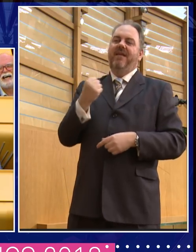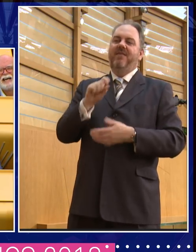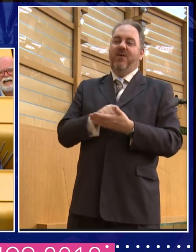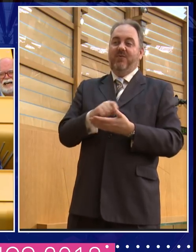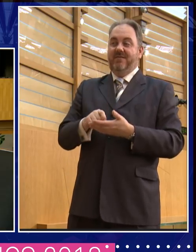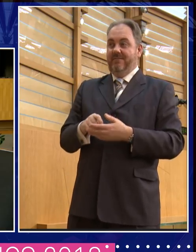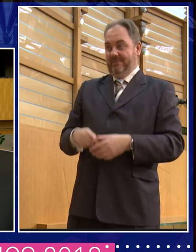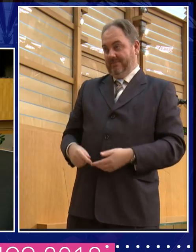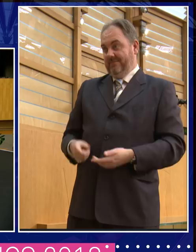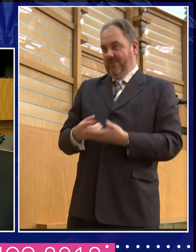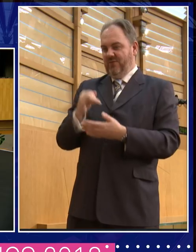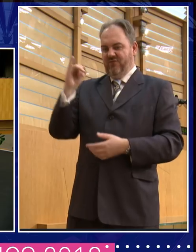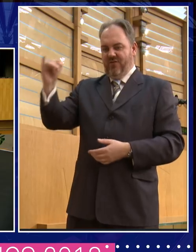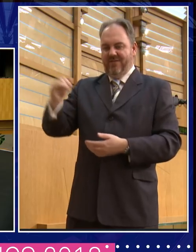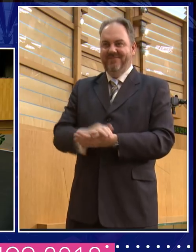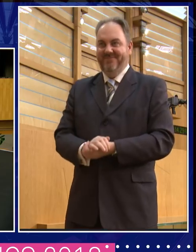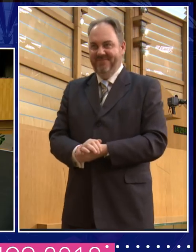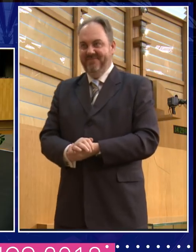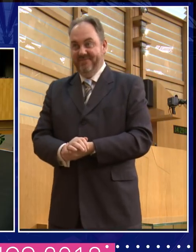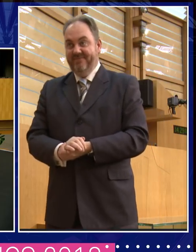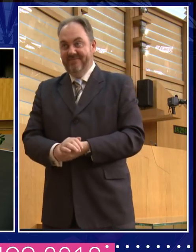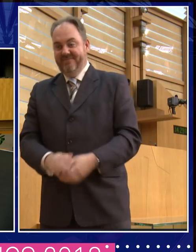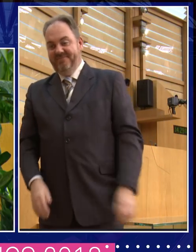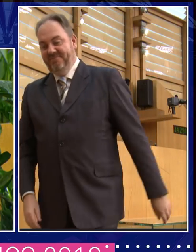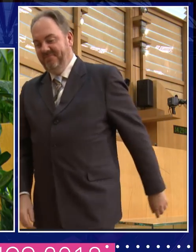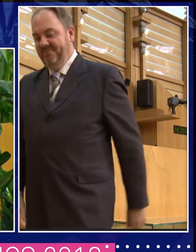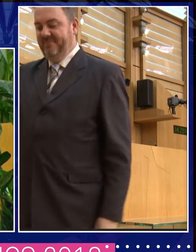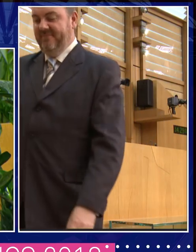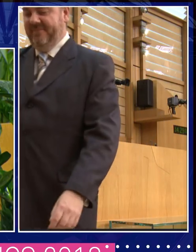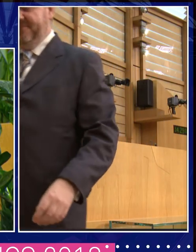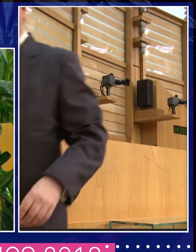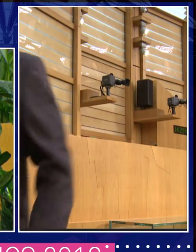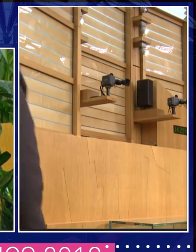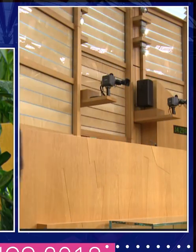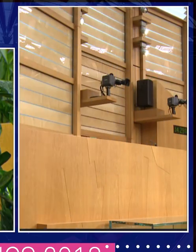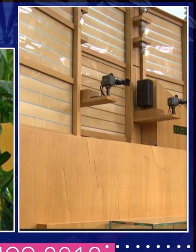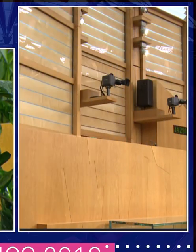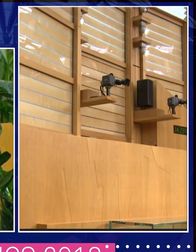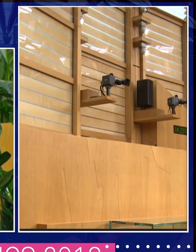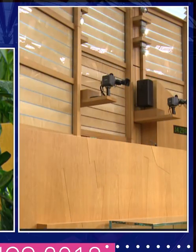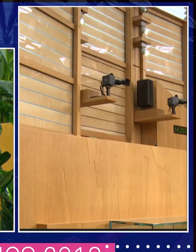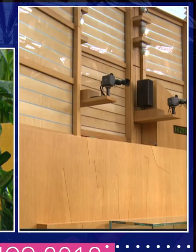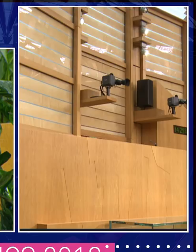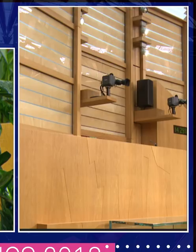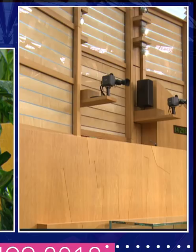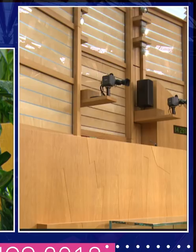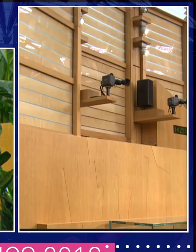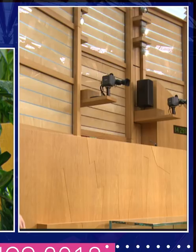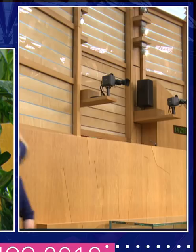I like that. I do have to say, and this is the other side of the argument, if you were to say, well, OK, so